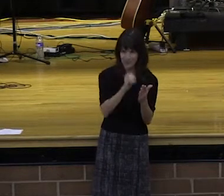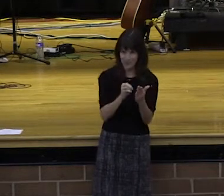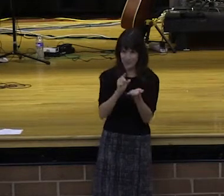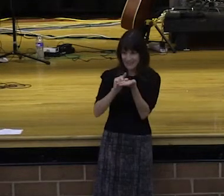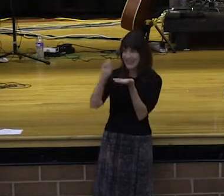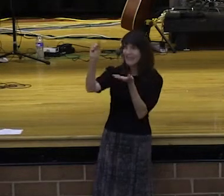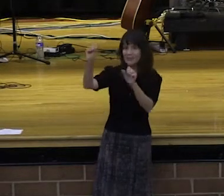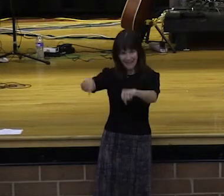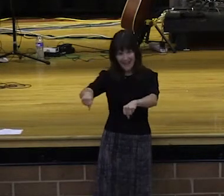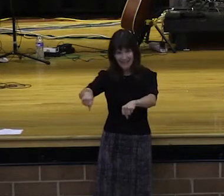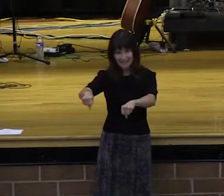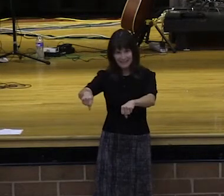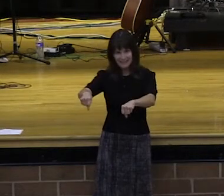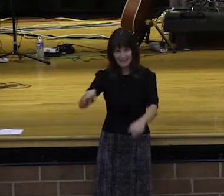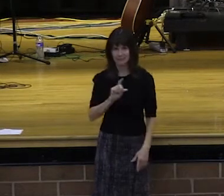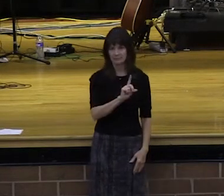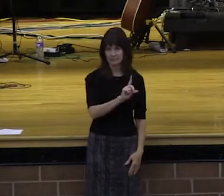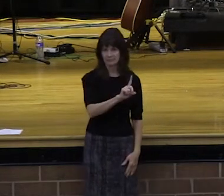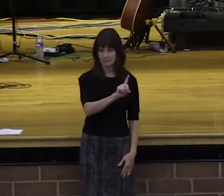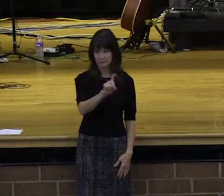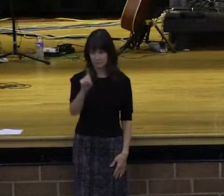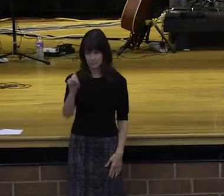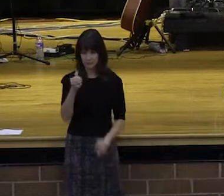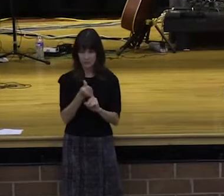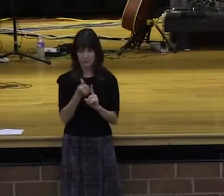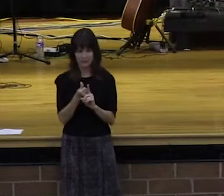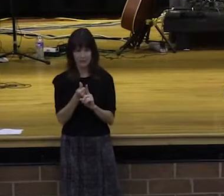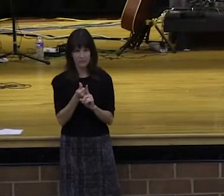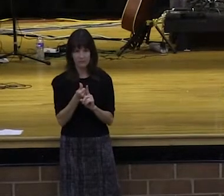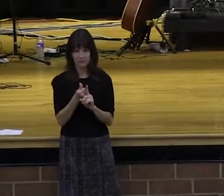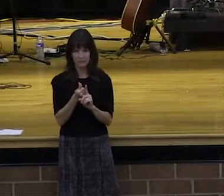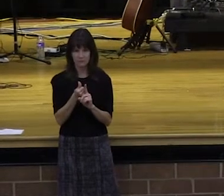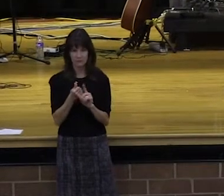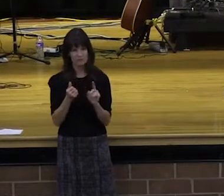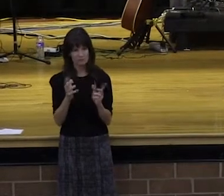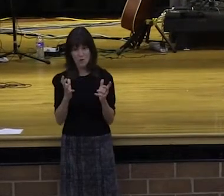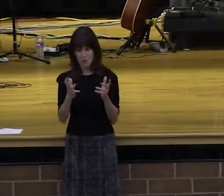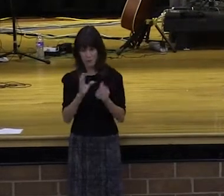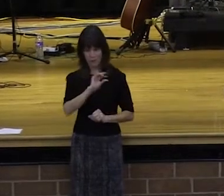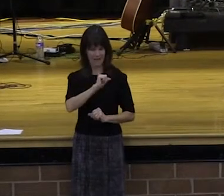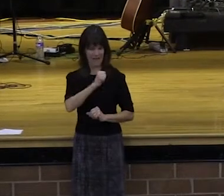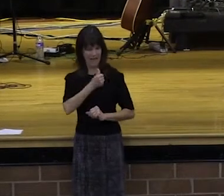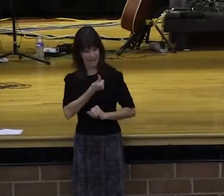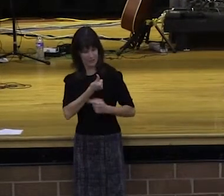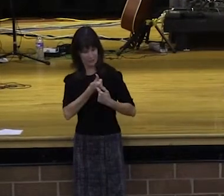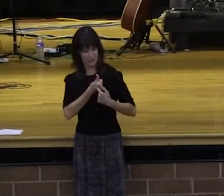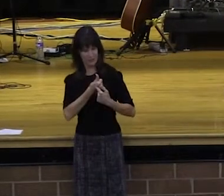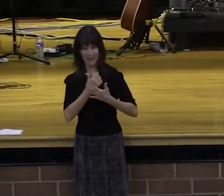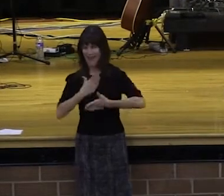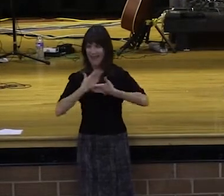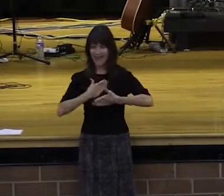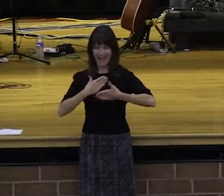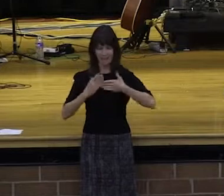Do you want to be a joyous, generous giver? Do you want to